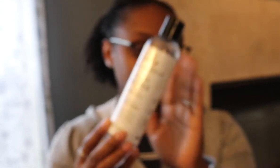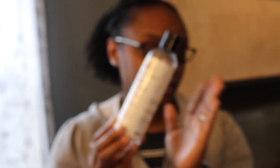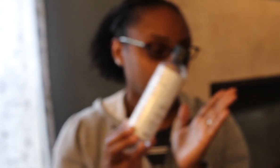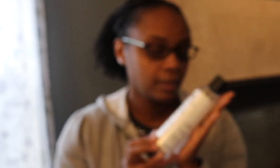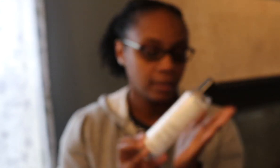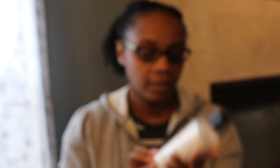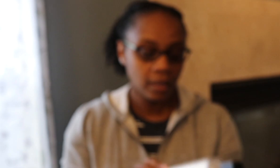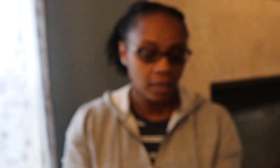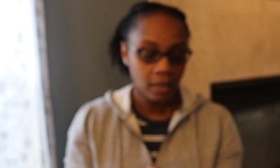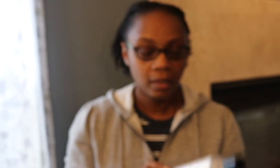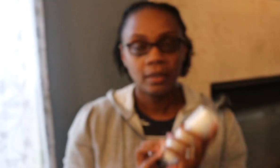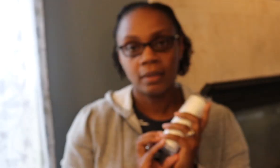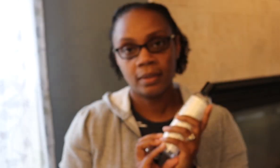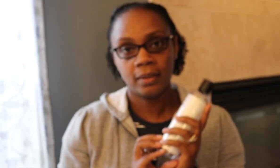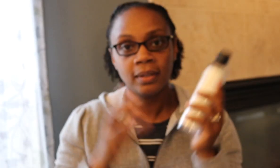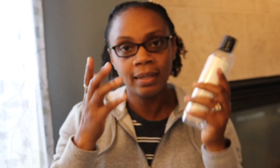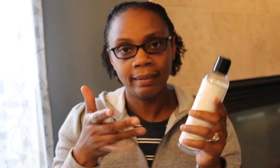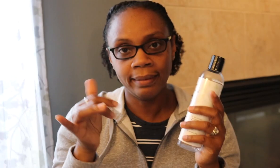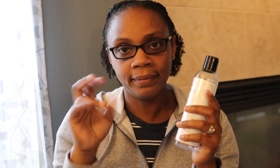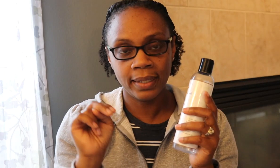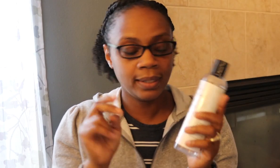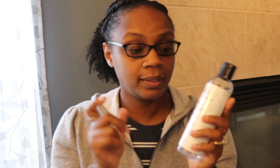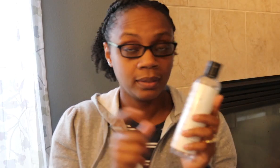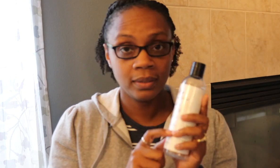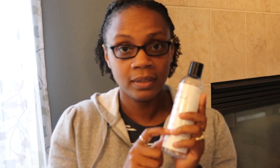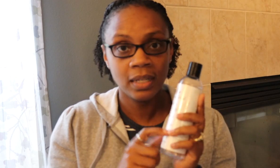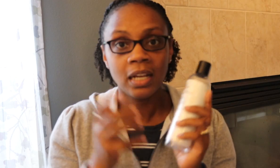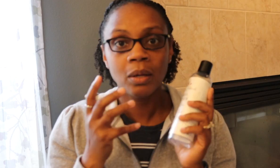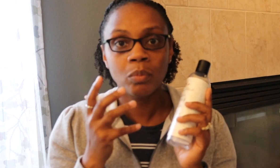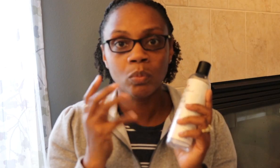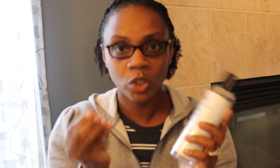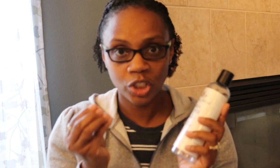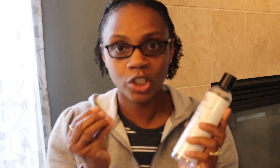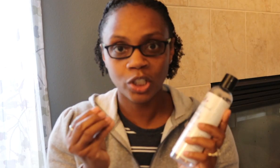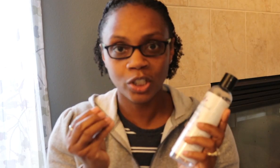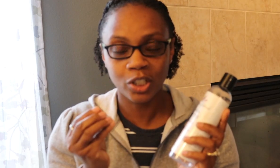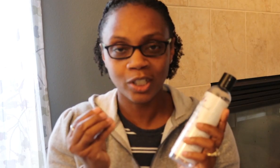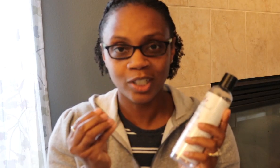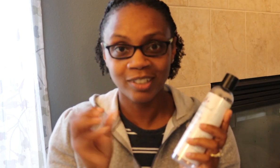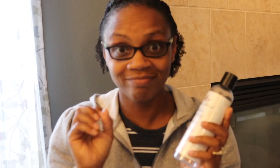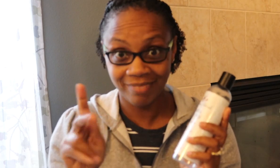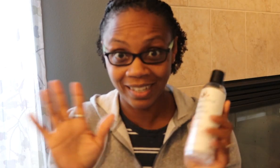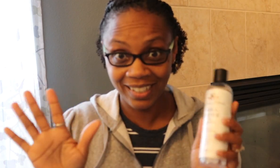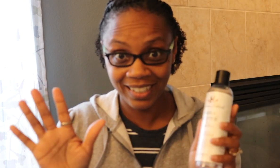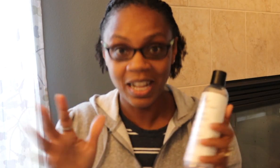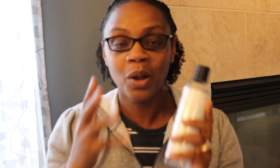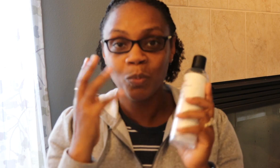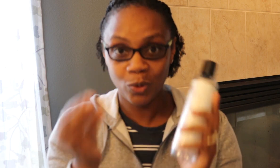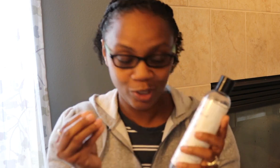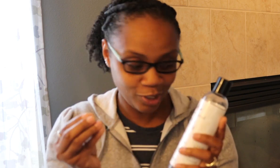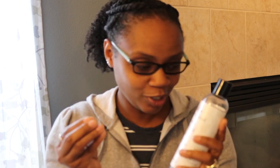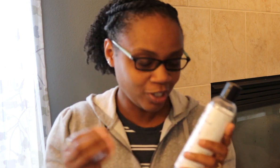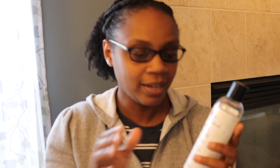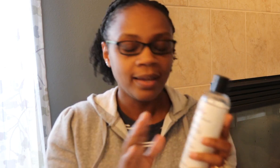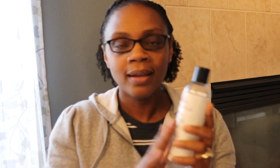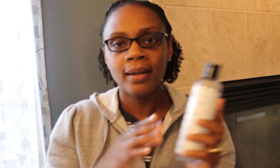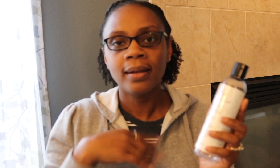Okay. This leave-in is moisture rich. Okay. I'm talking serious moisture.